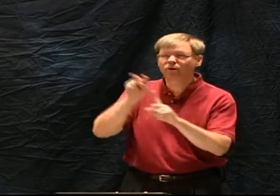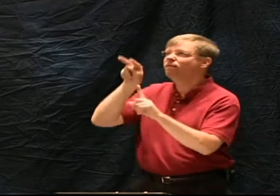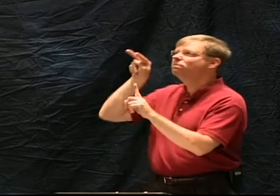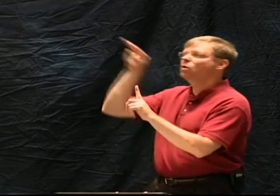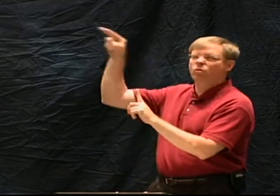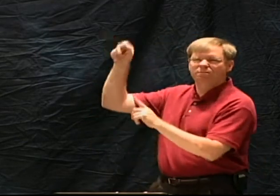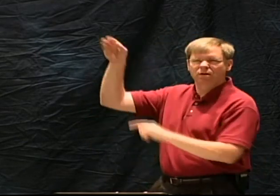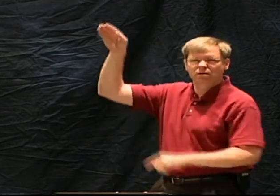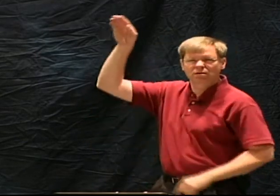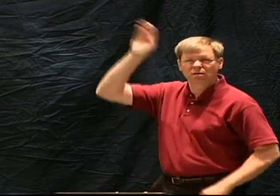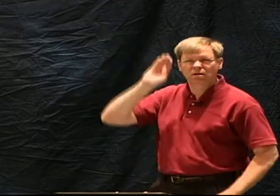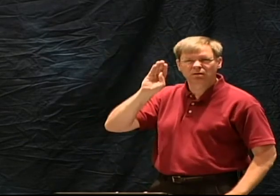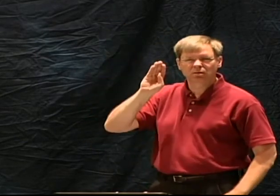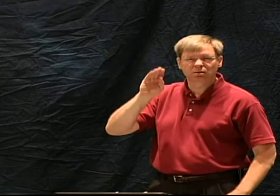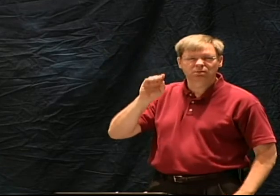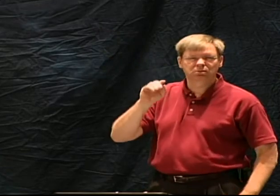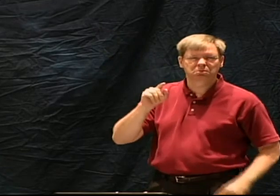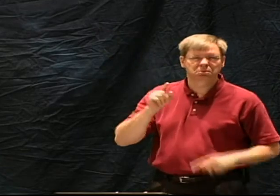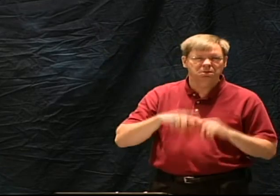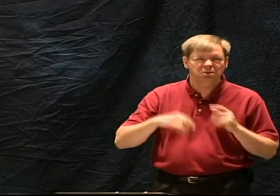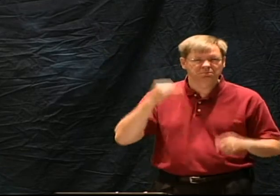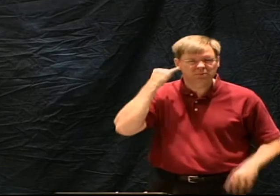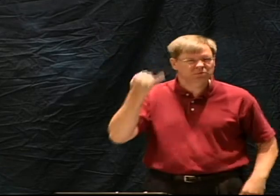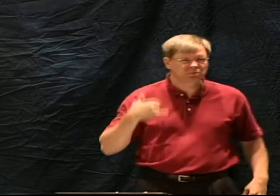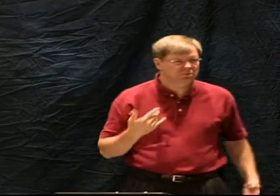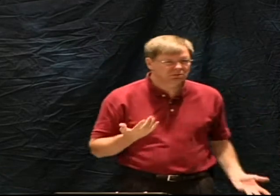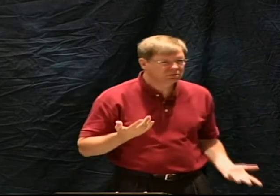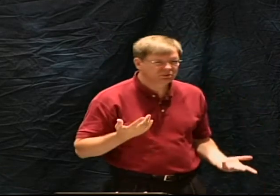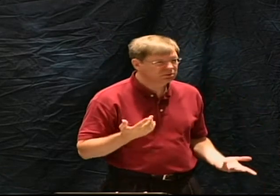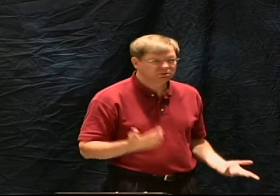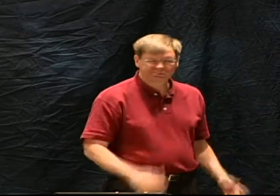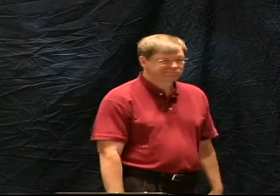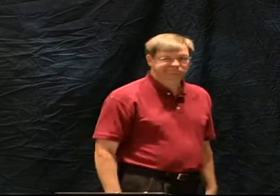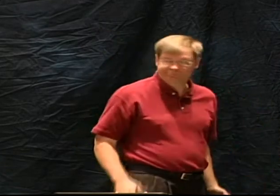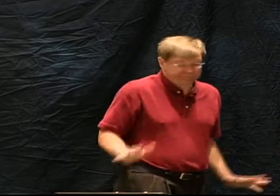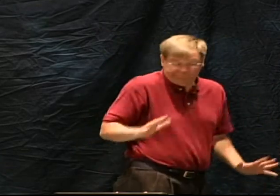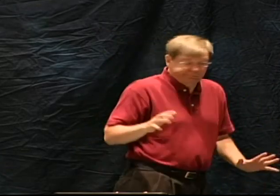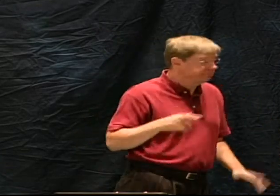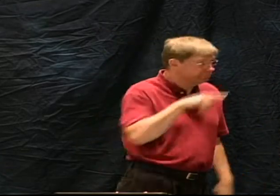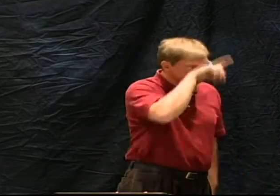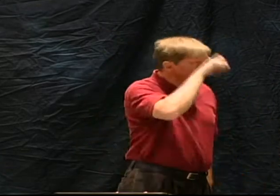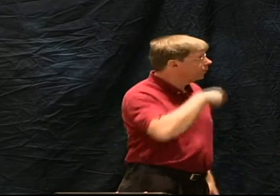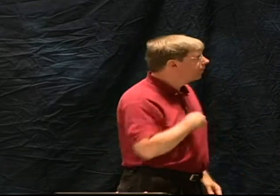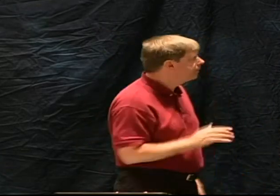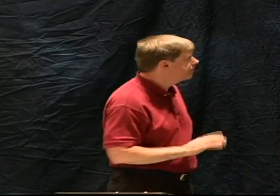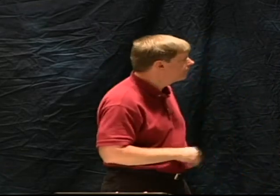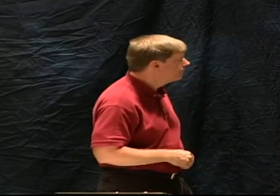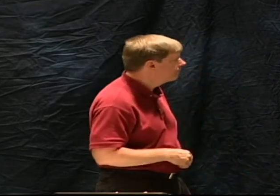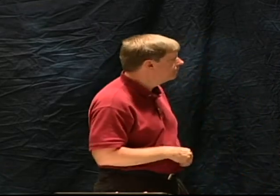that they do not believe are true and they in essence are accusing God of error